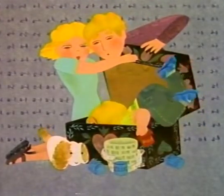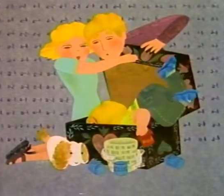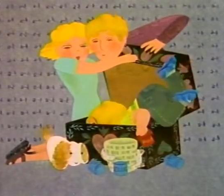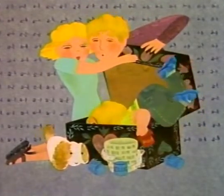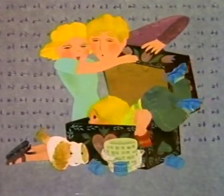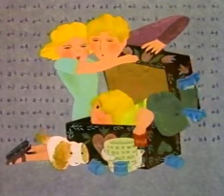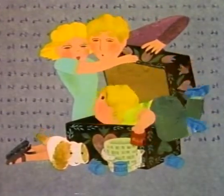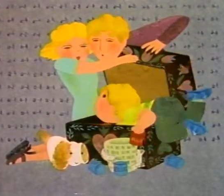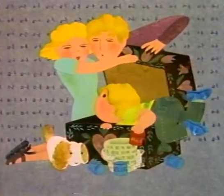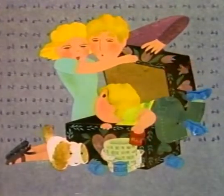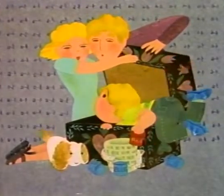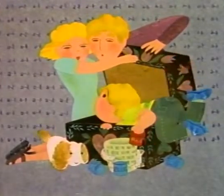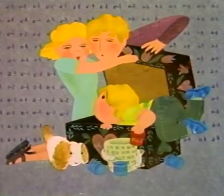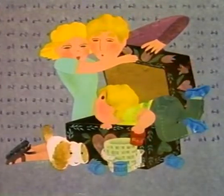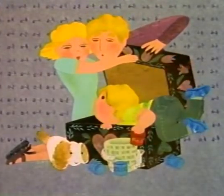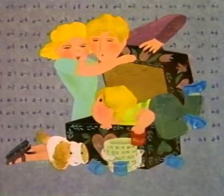will give her blue.